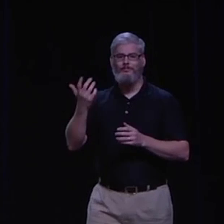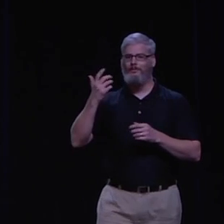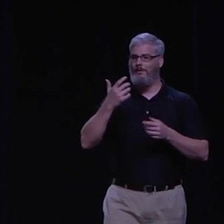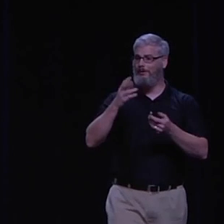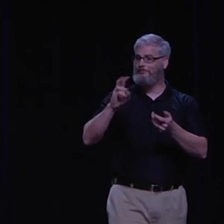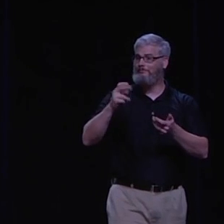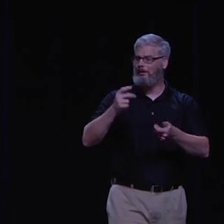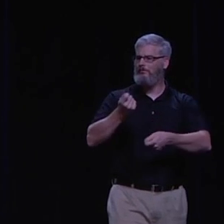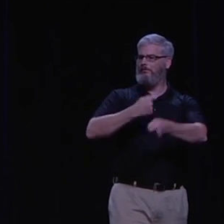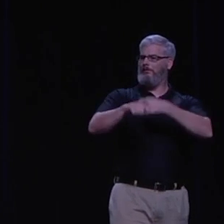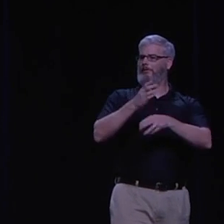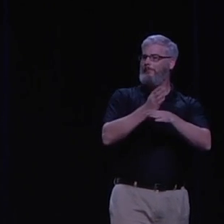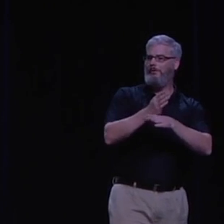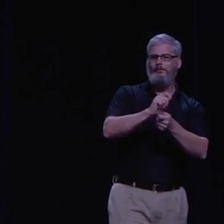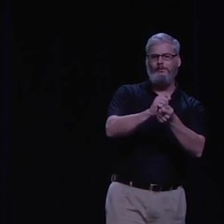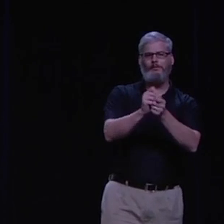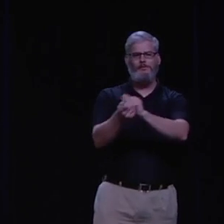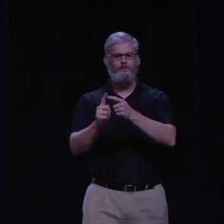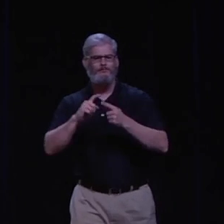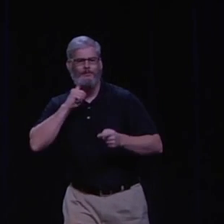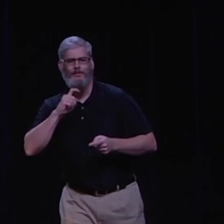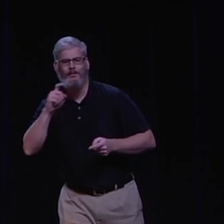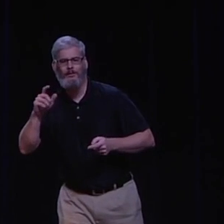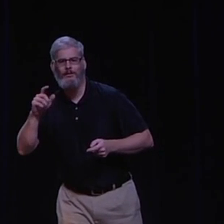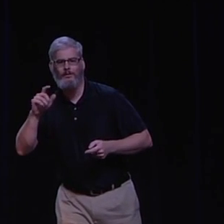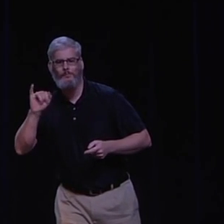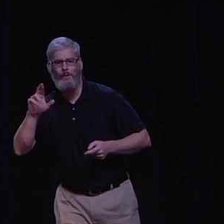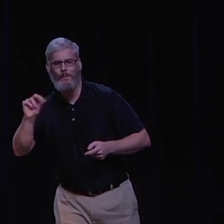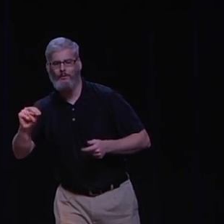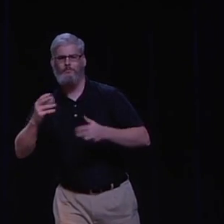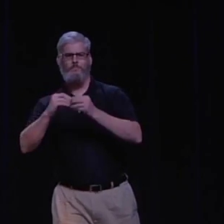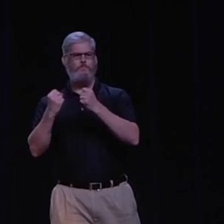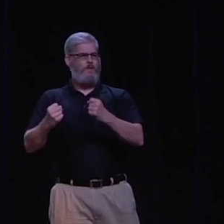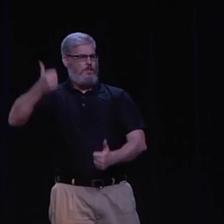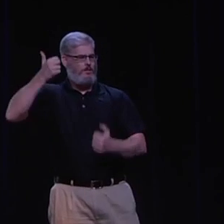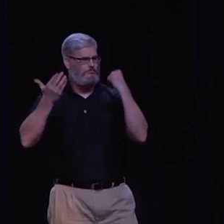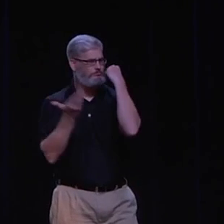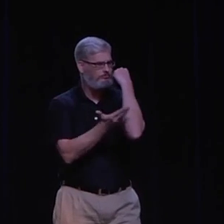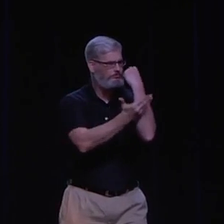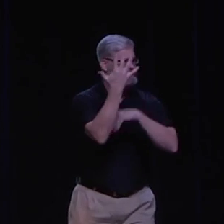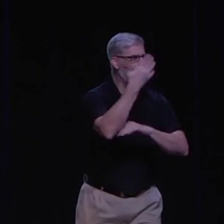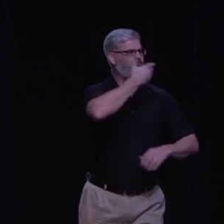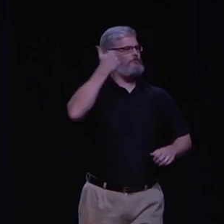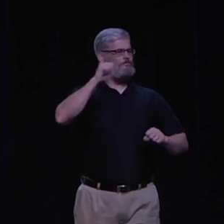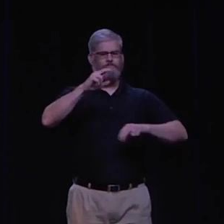The invention and discovery of iron, iron changed the way things were. Iron was stronger than wood.